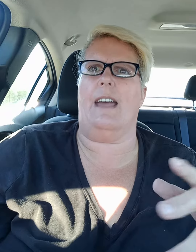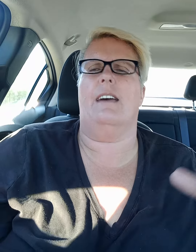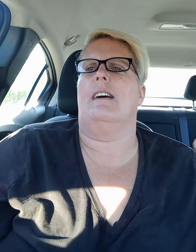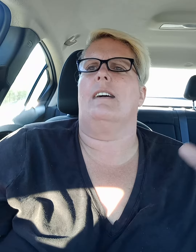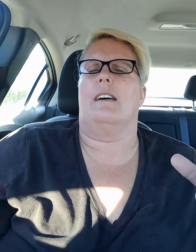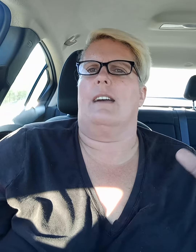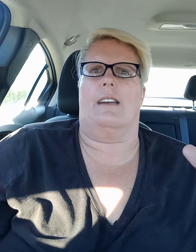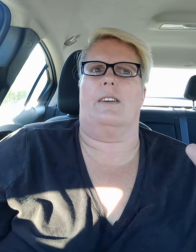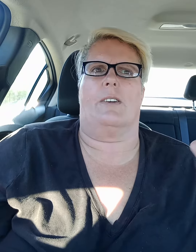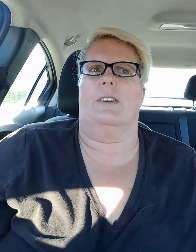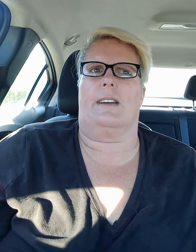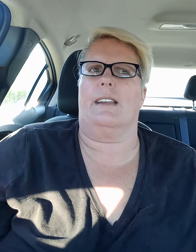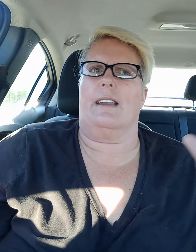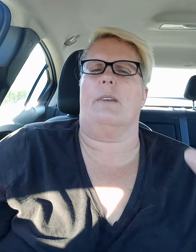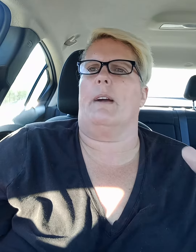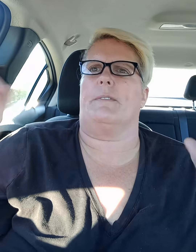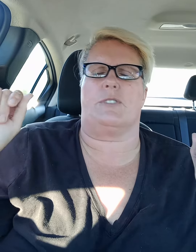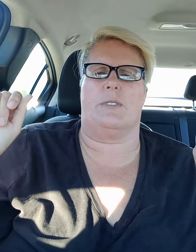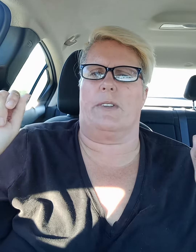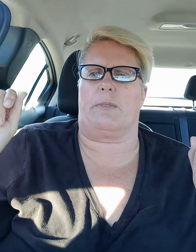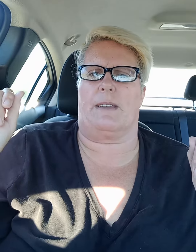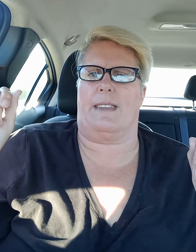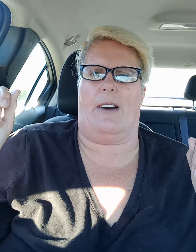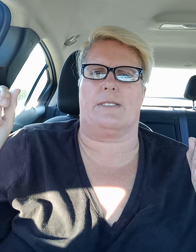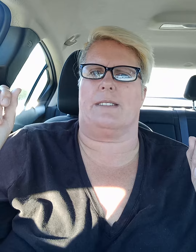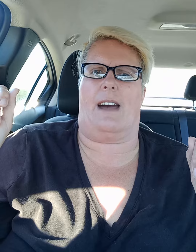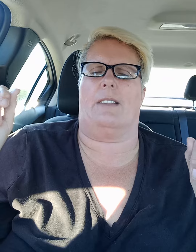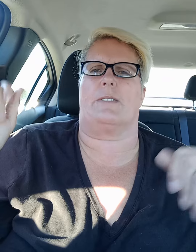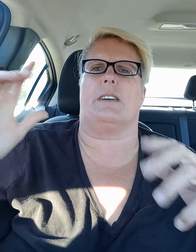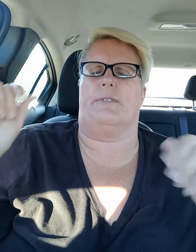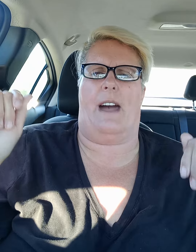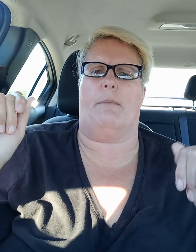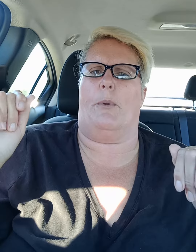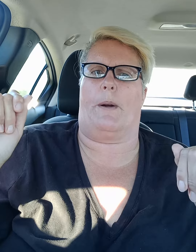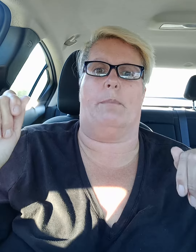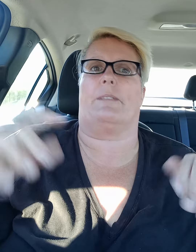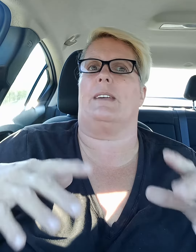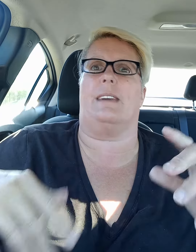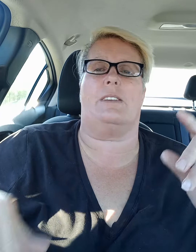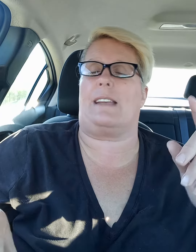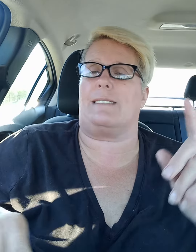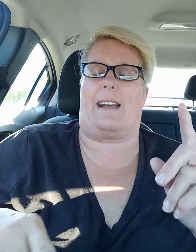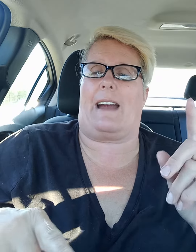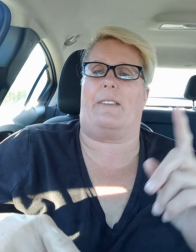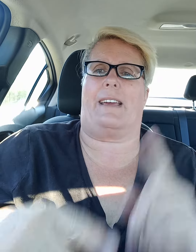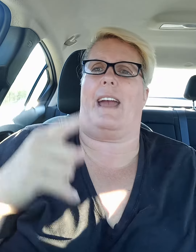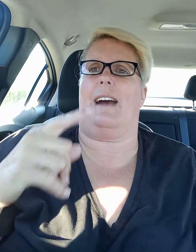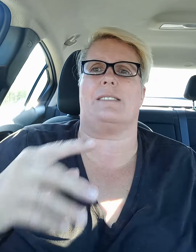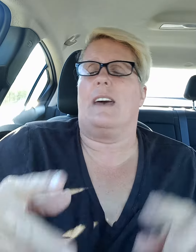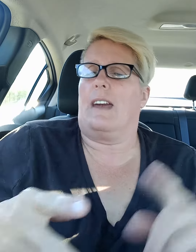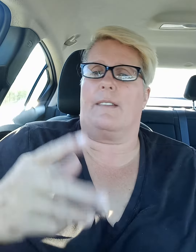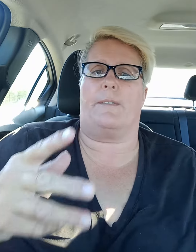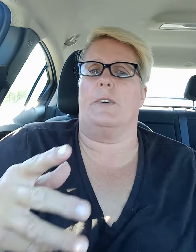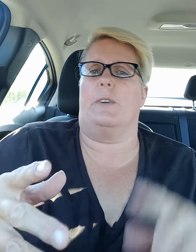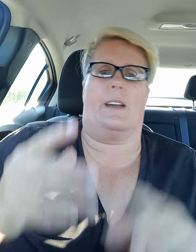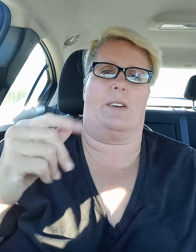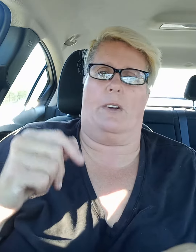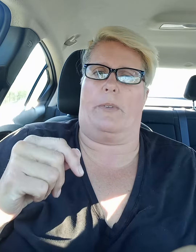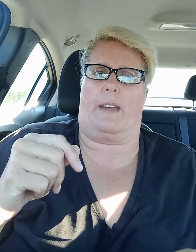you're looking anywhere from two to three thousand dollars if not more a month and then yes not counting gas and food and clothing